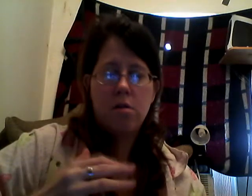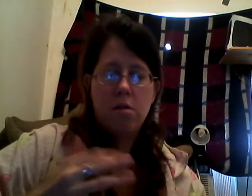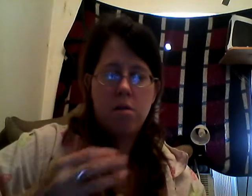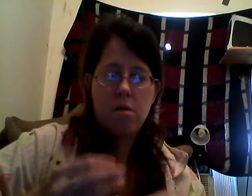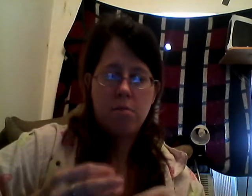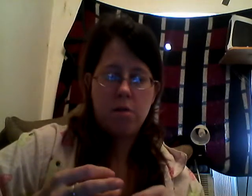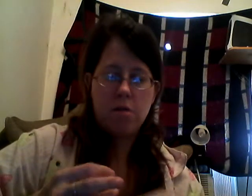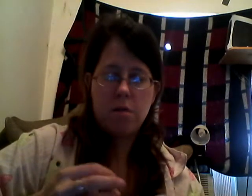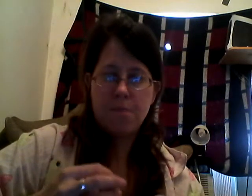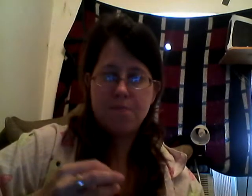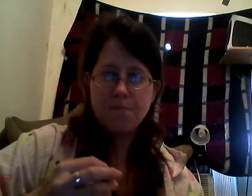But, um,